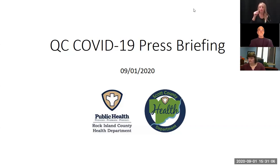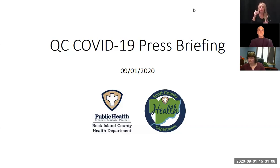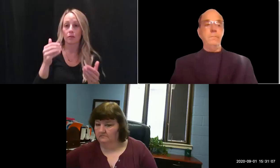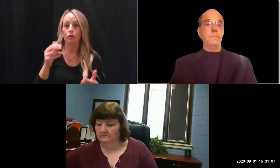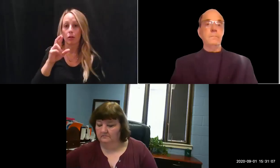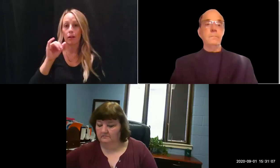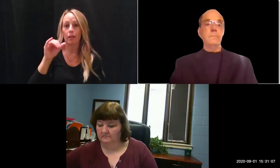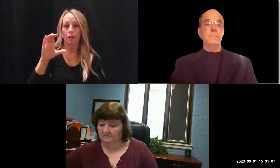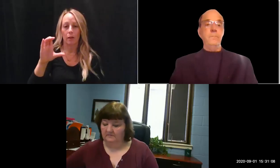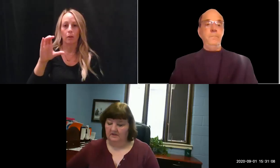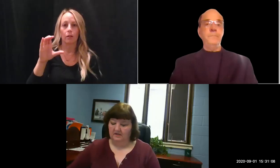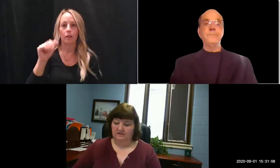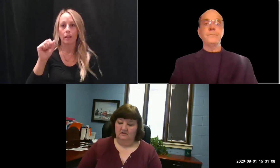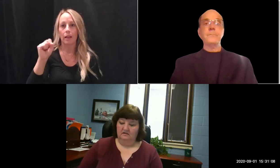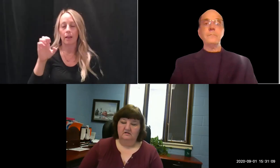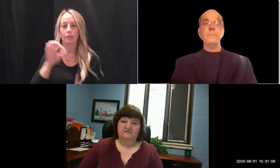case count, please.